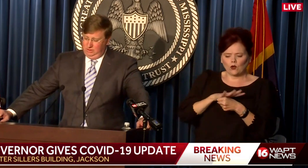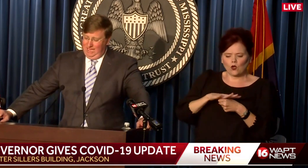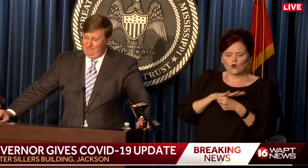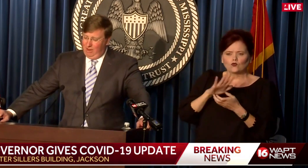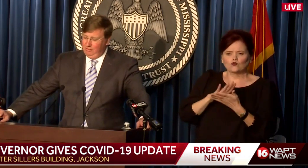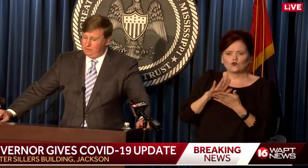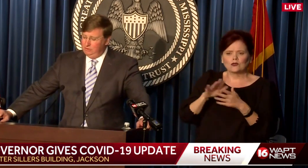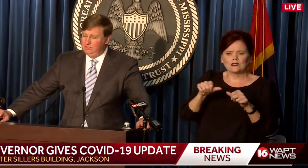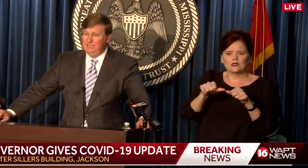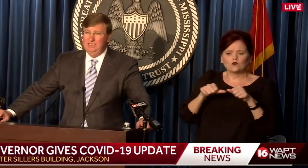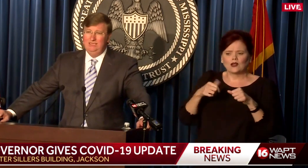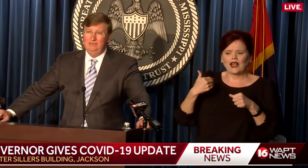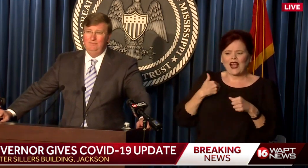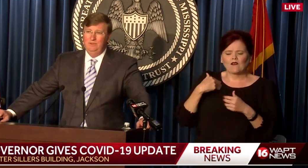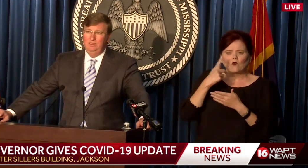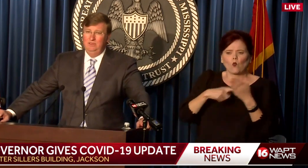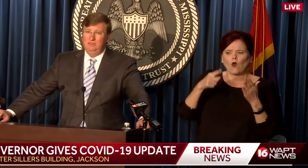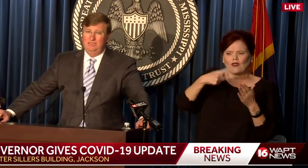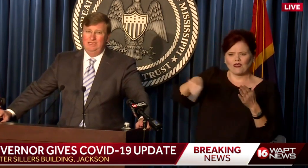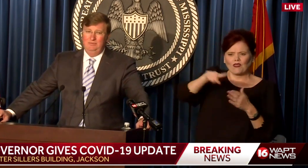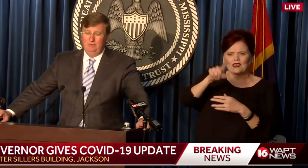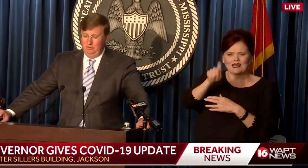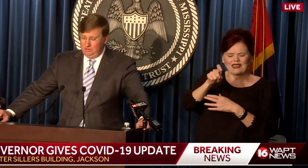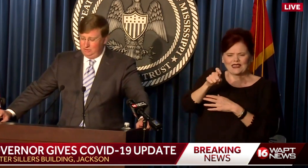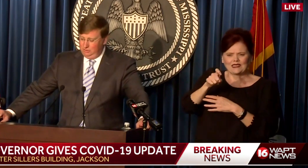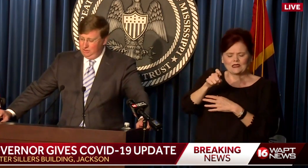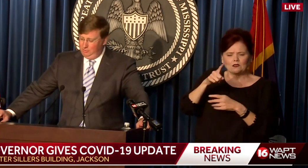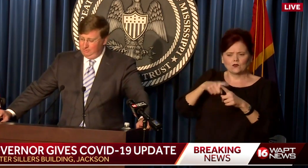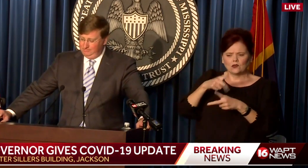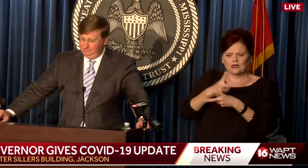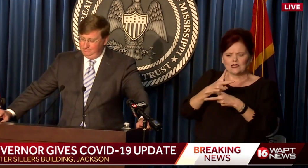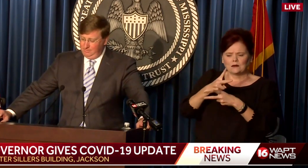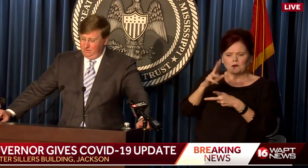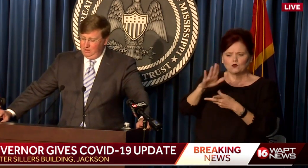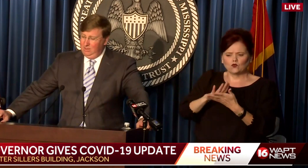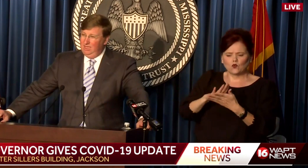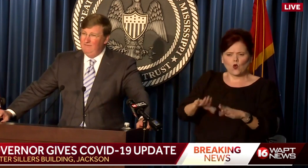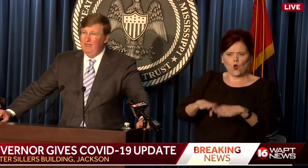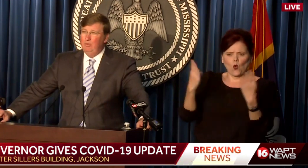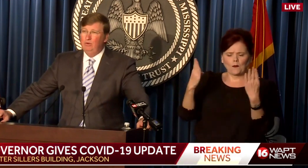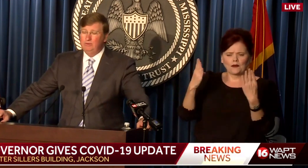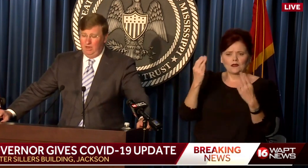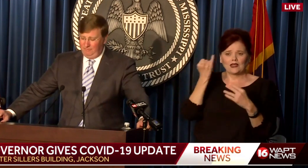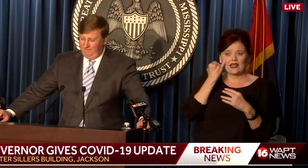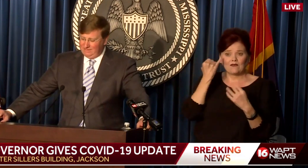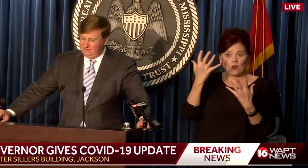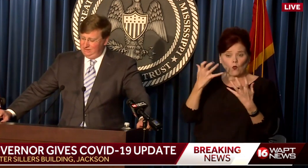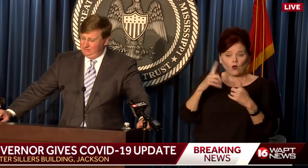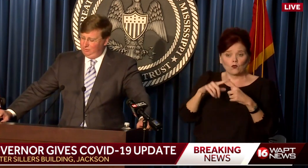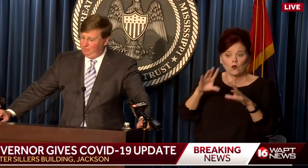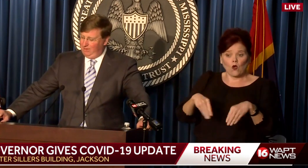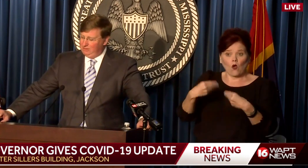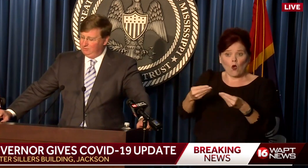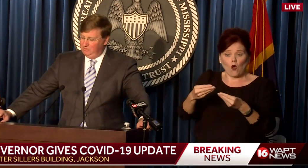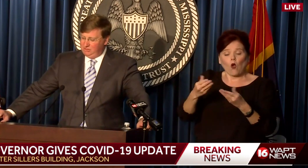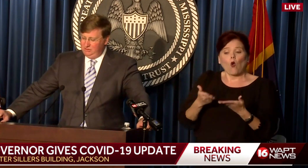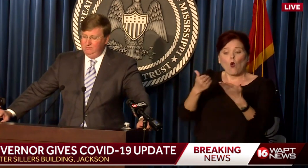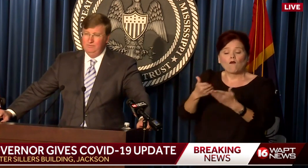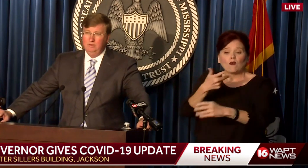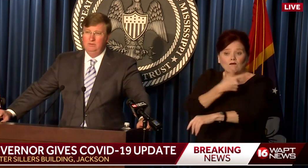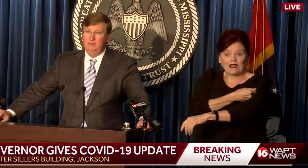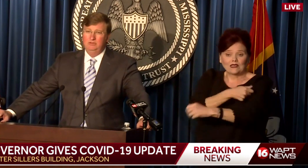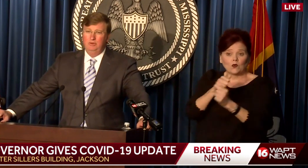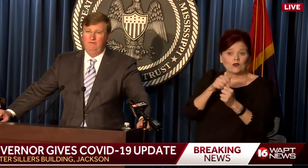to have all the tools they need to keep their schools open. If they want to offer vaccines with parents